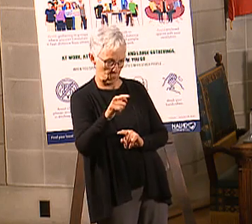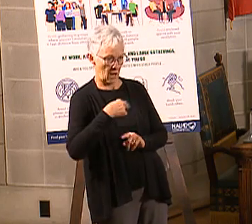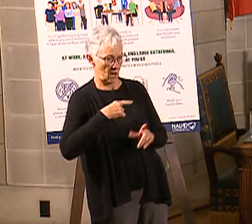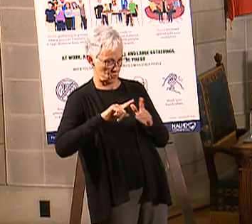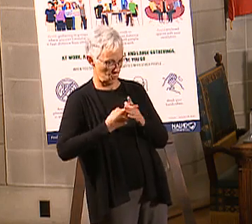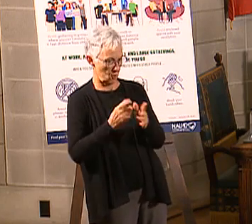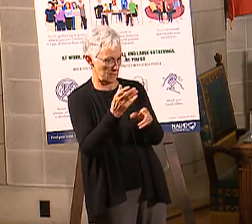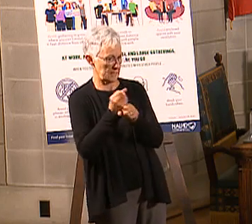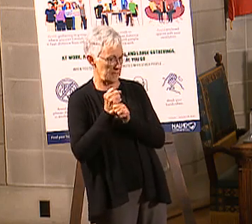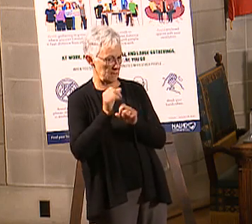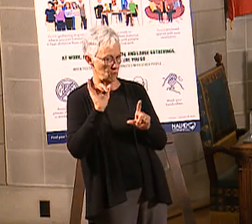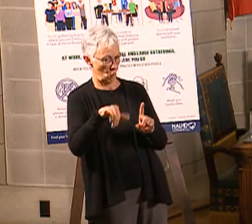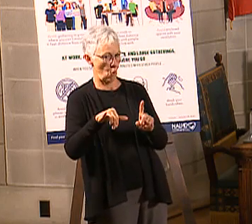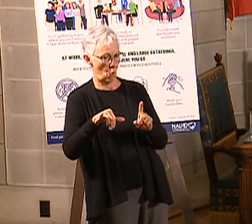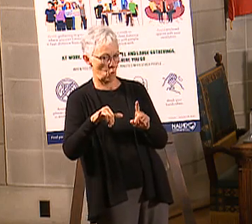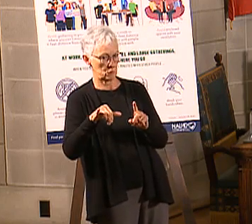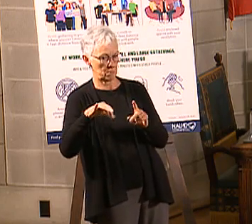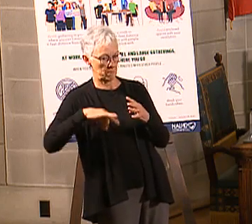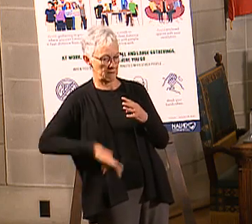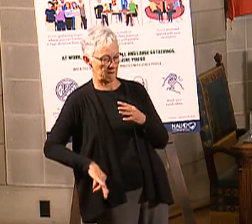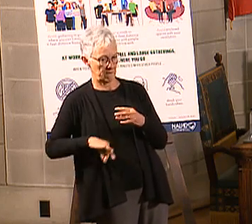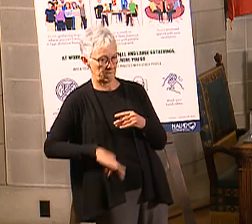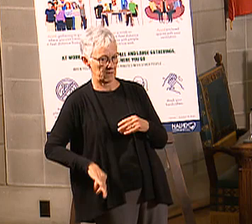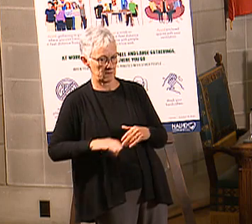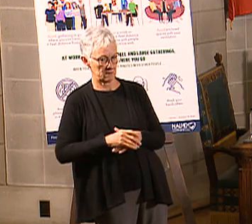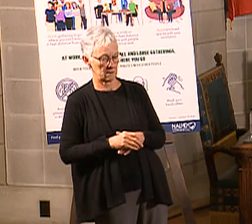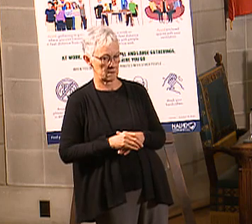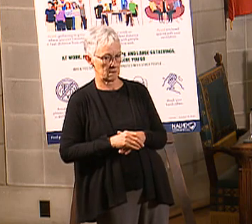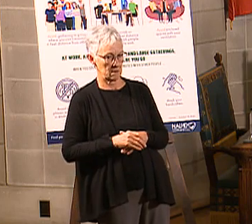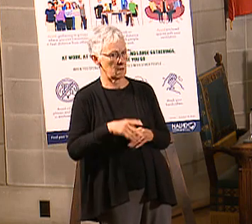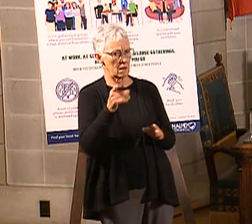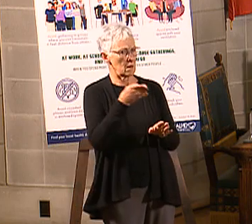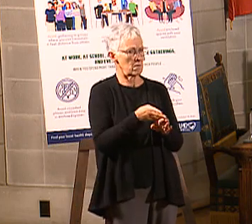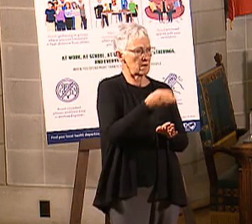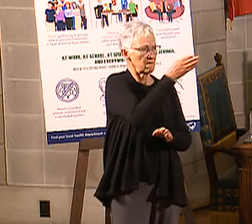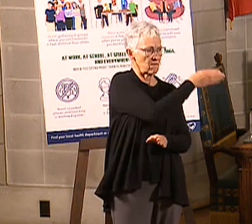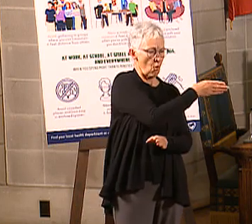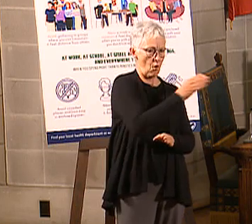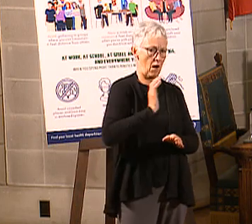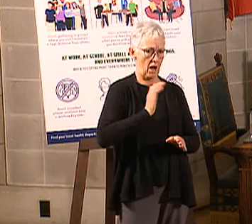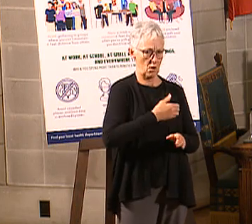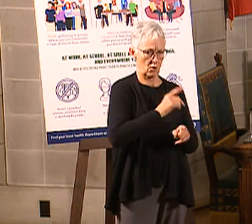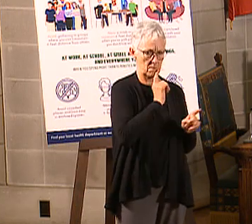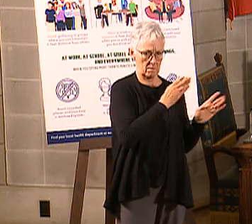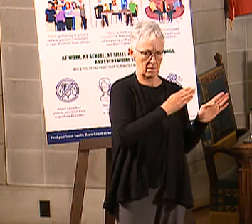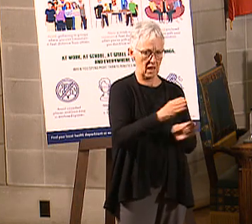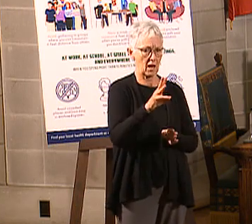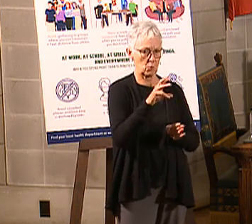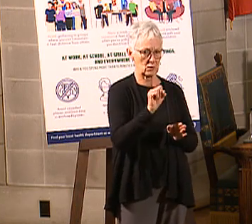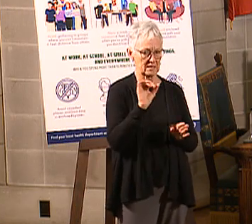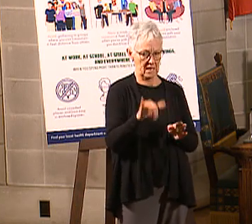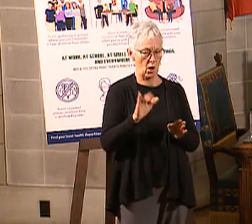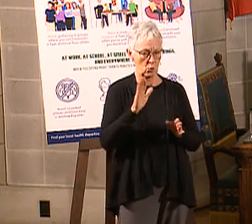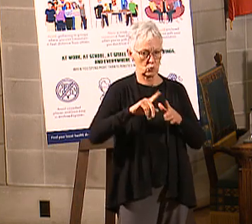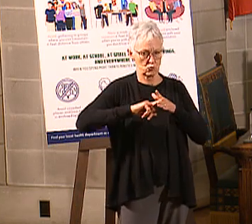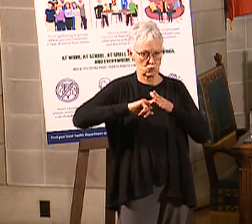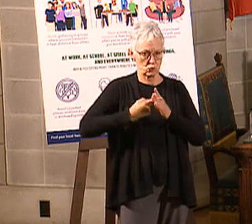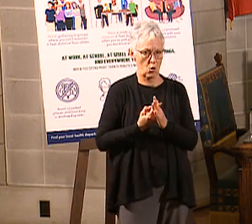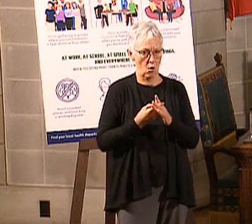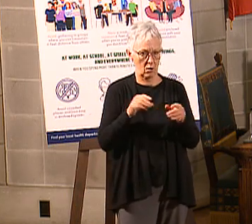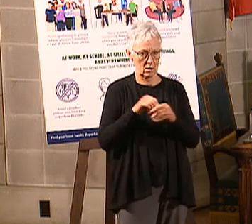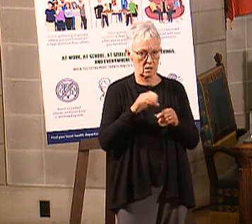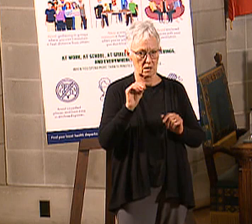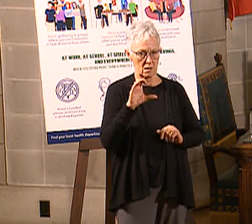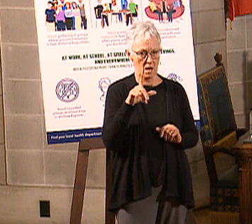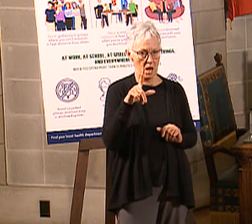sir. Okay. Yes. And it was originally going to be? Simultaneous with October originally if we had been able to